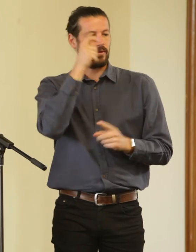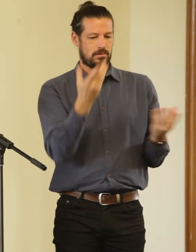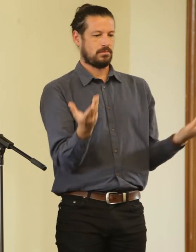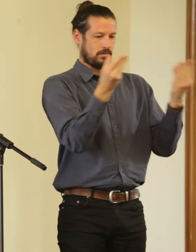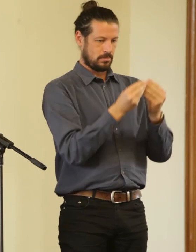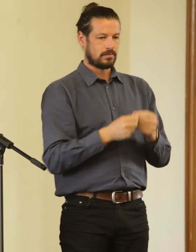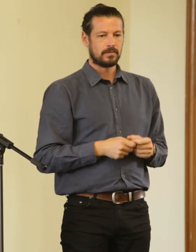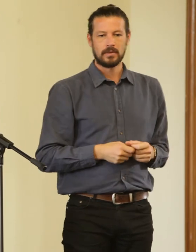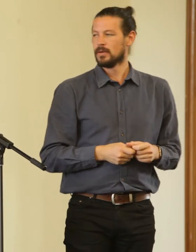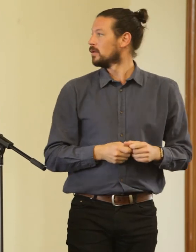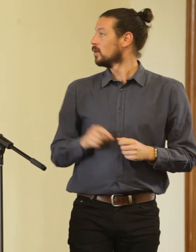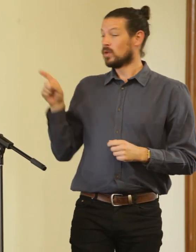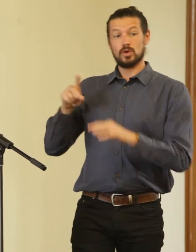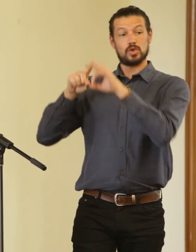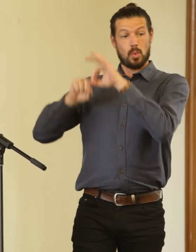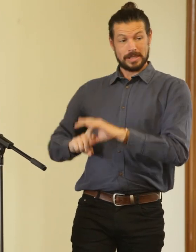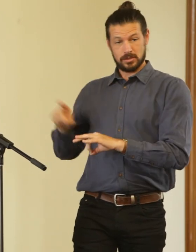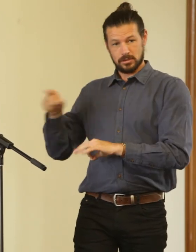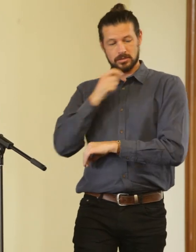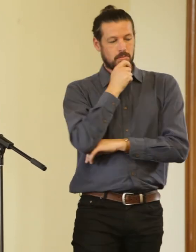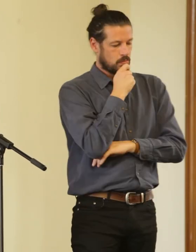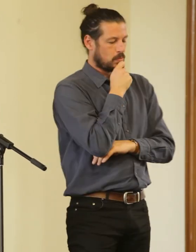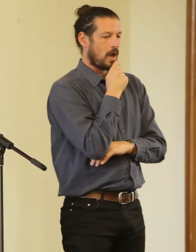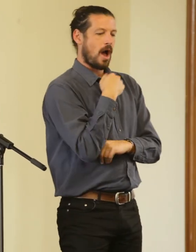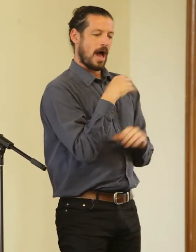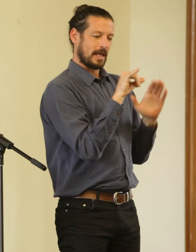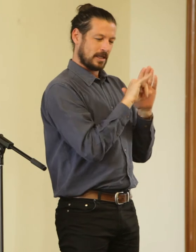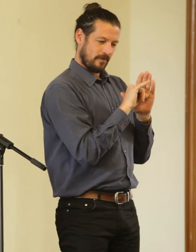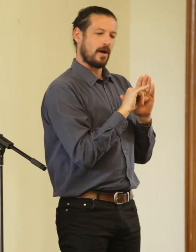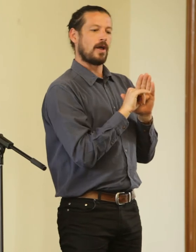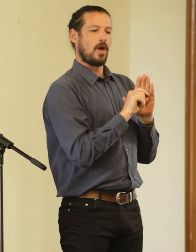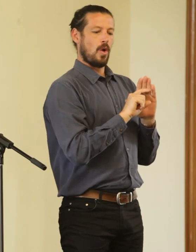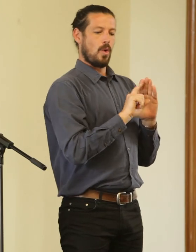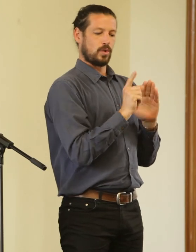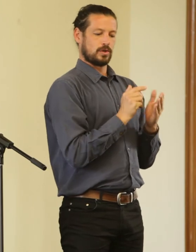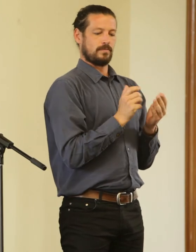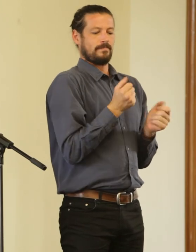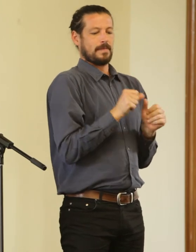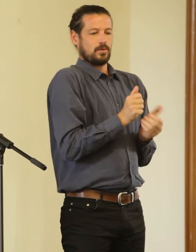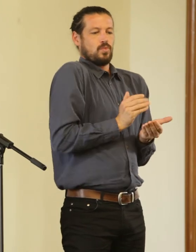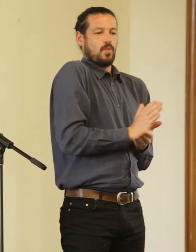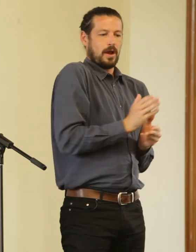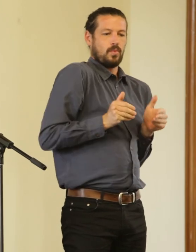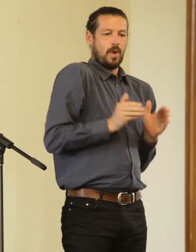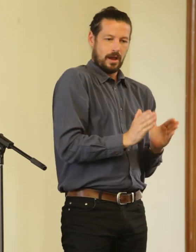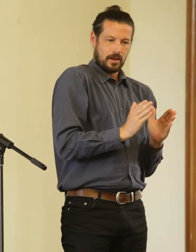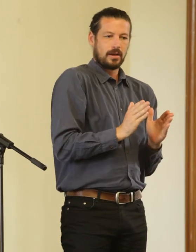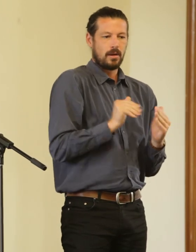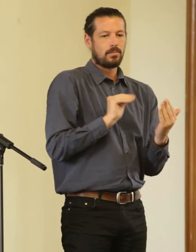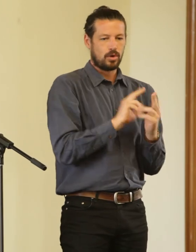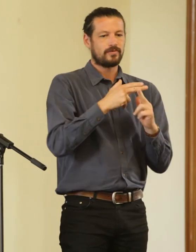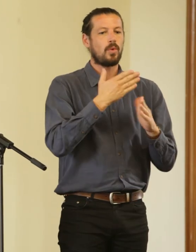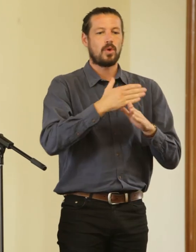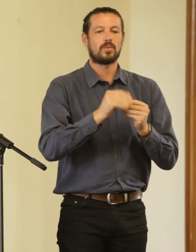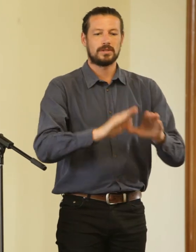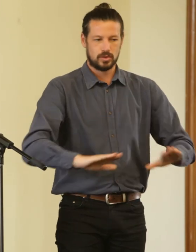these questions here led me to identify the constituent features of a rights-based approach to working with children in contemporary performance. So, what